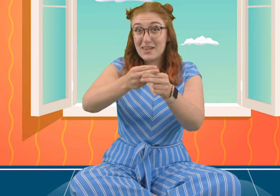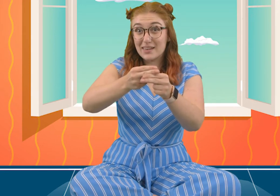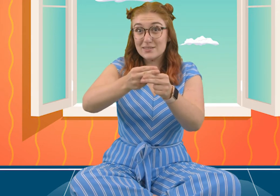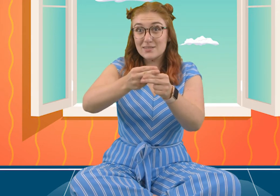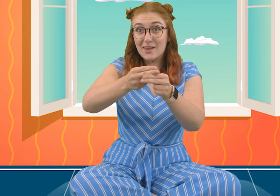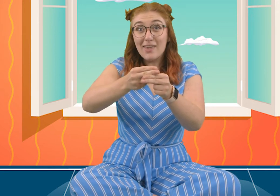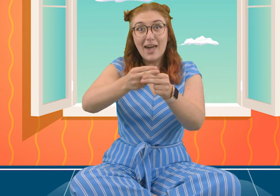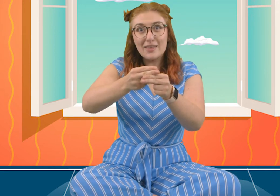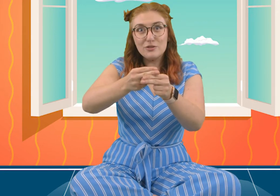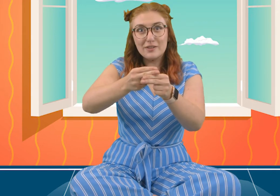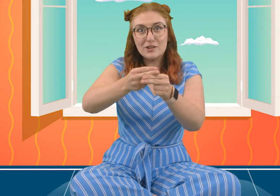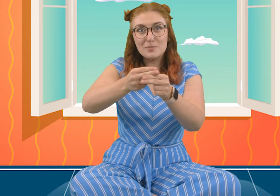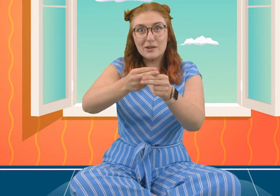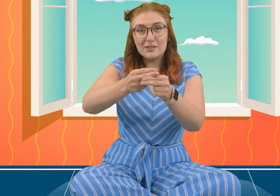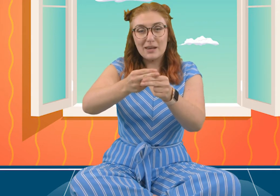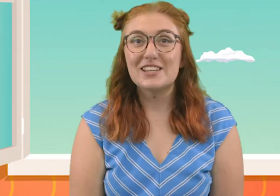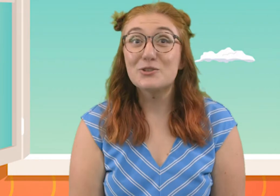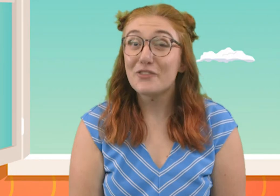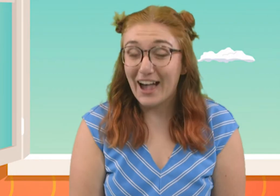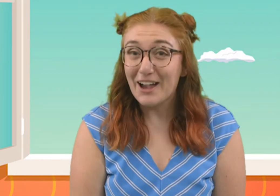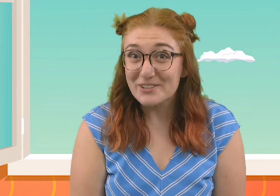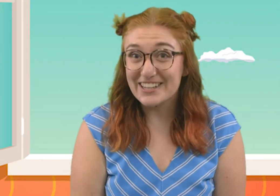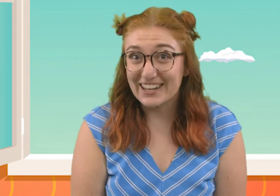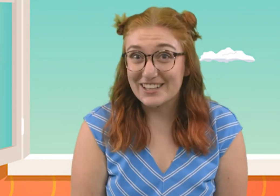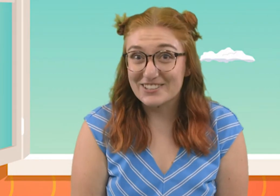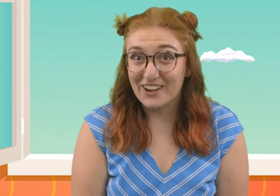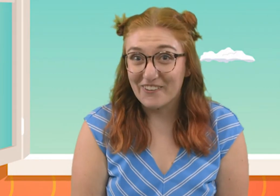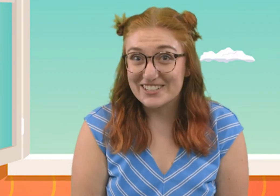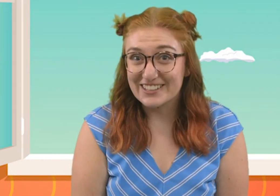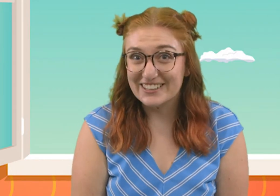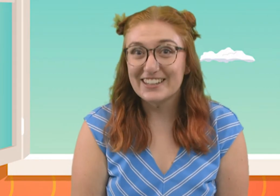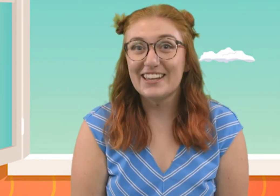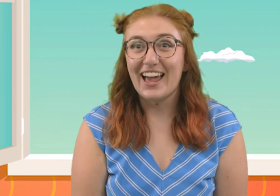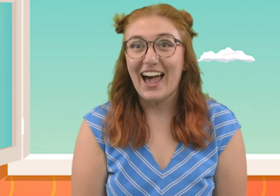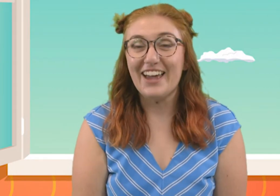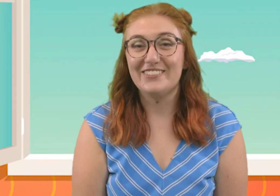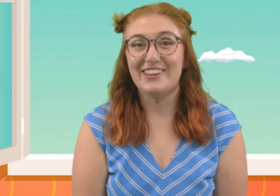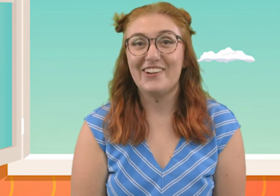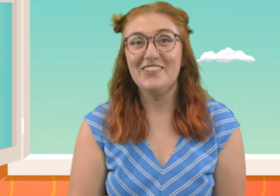is, and then you fingerspell your name. So, if I was going to answer that question, I would go,